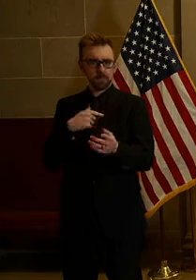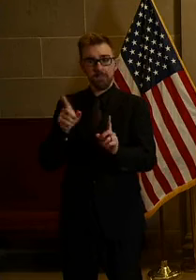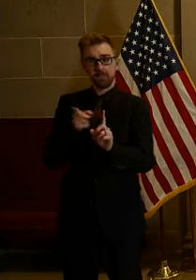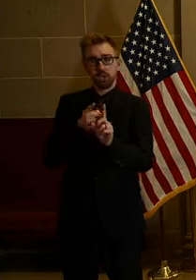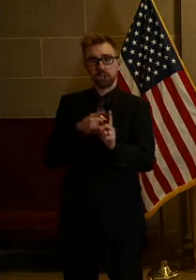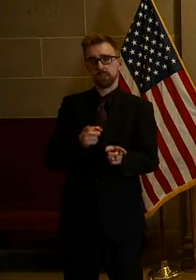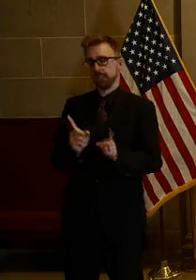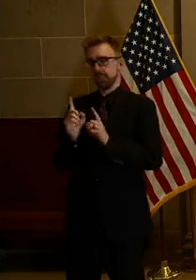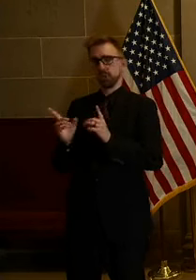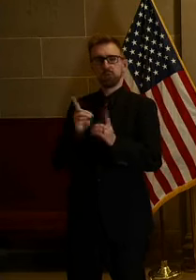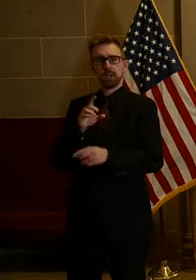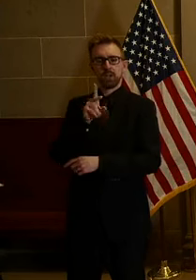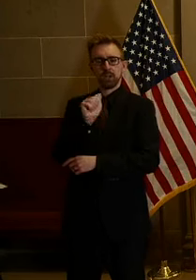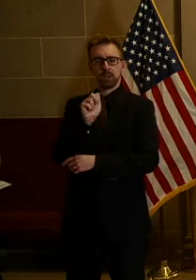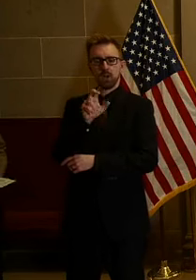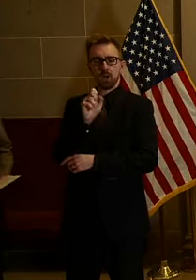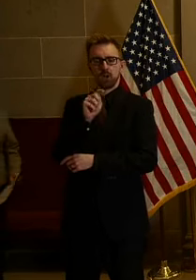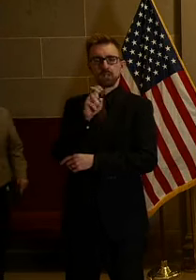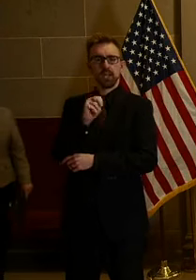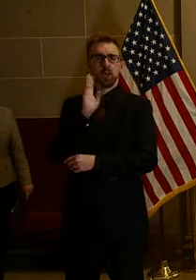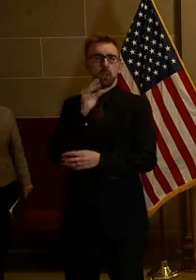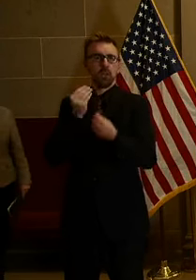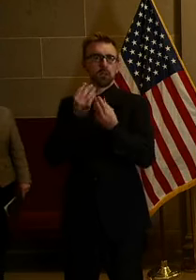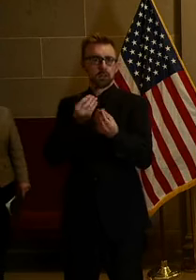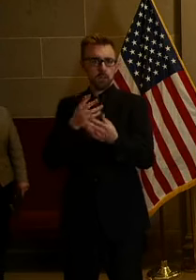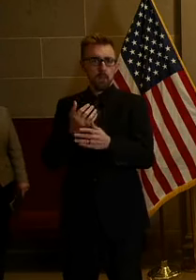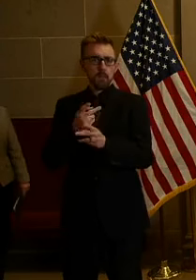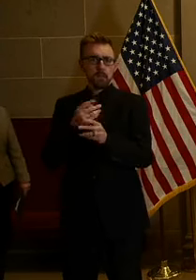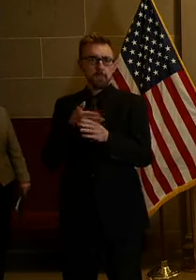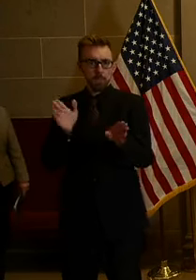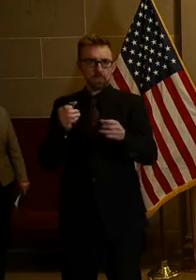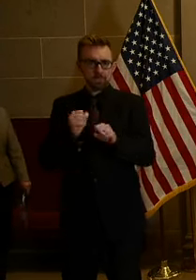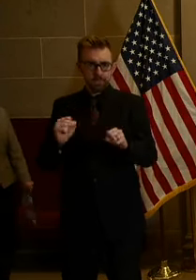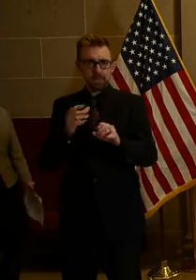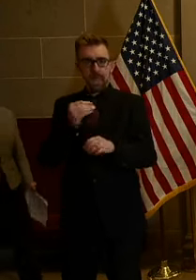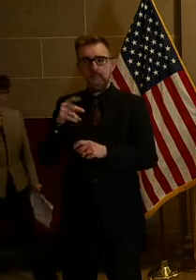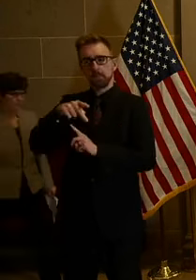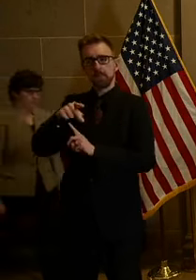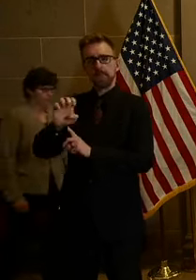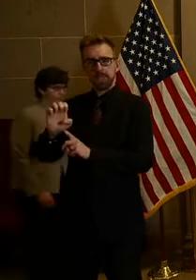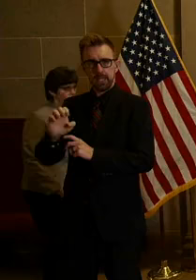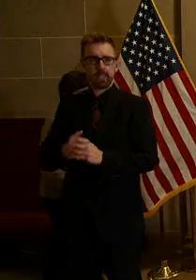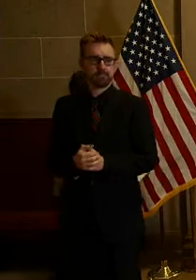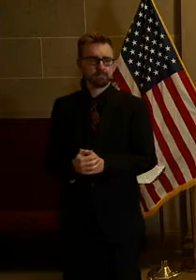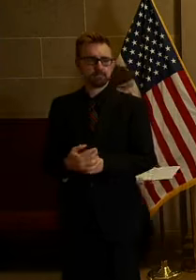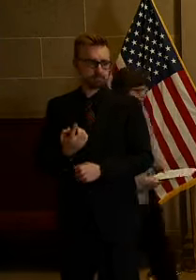Carson give an update on the public safety and the PPE. Director Carson.